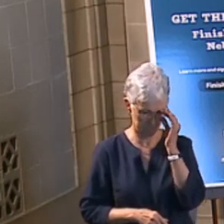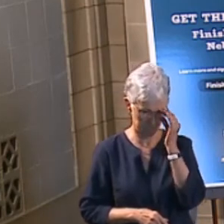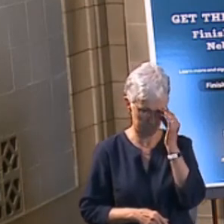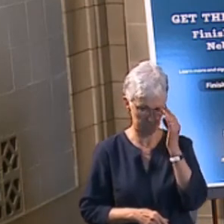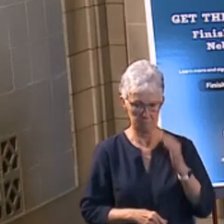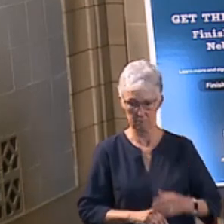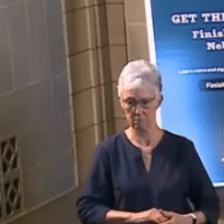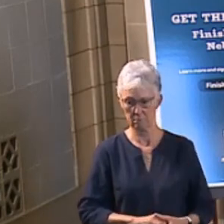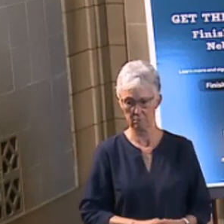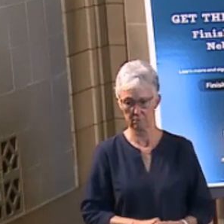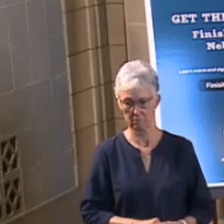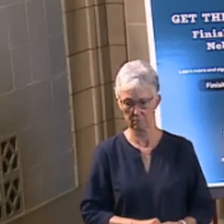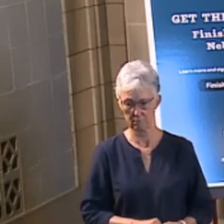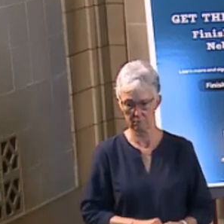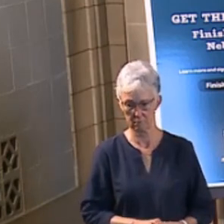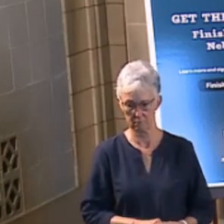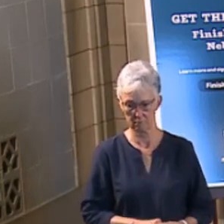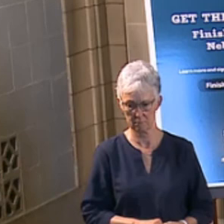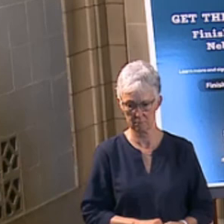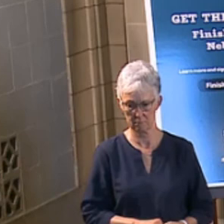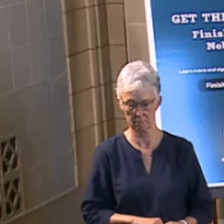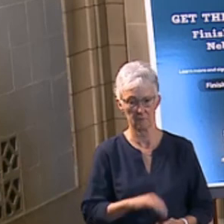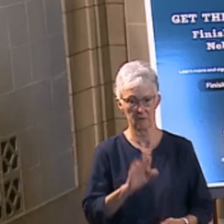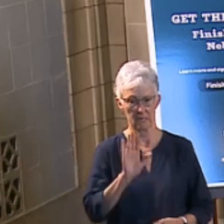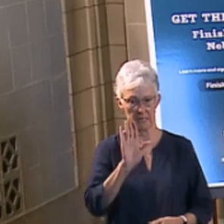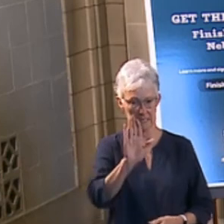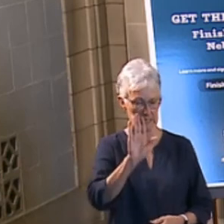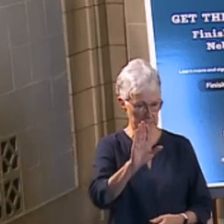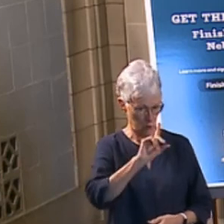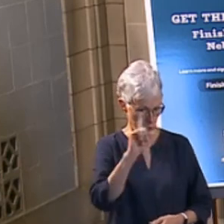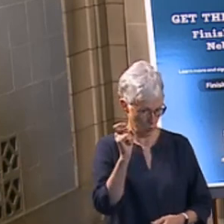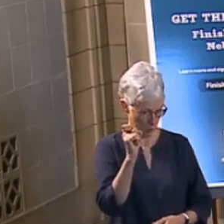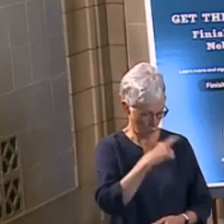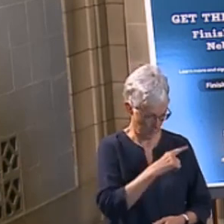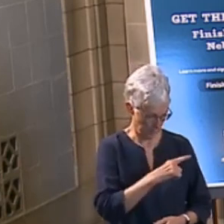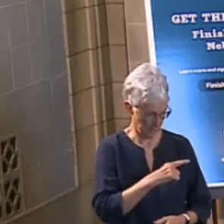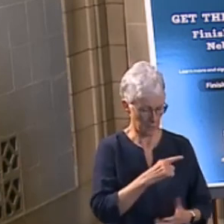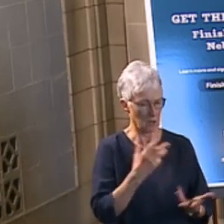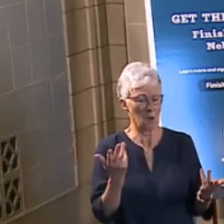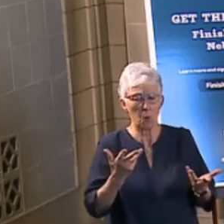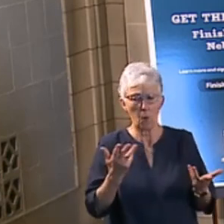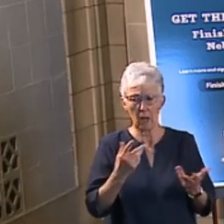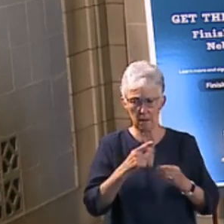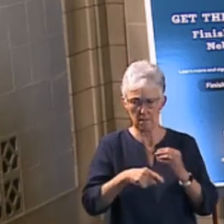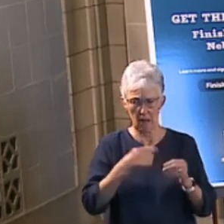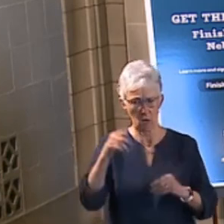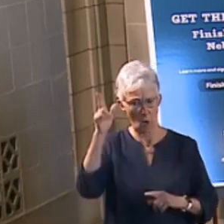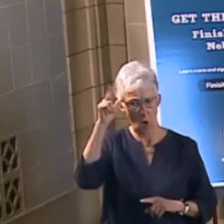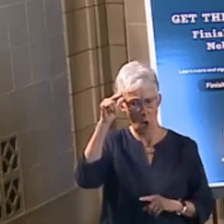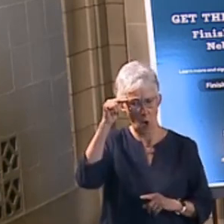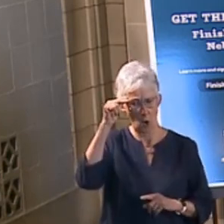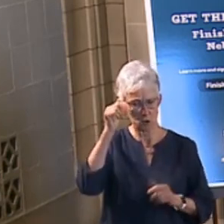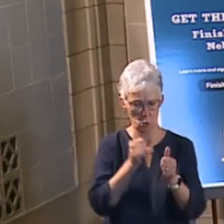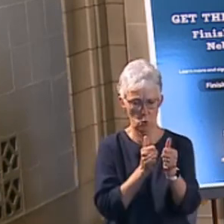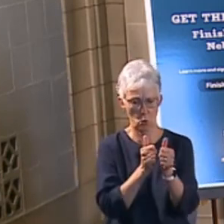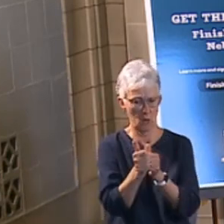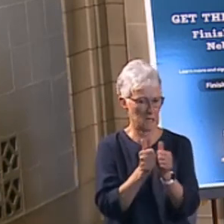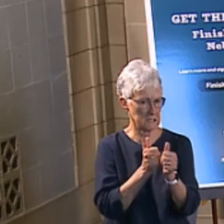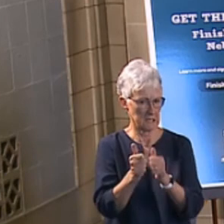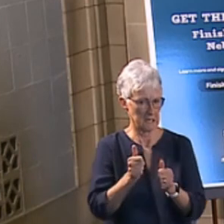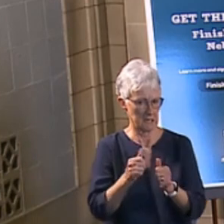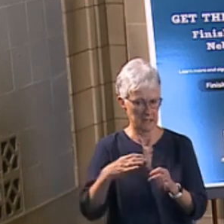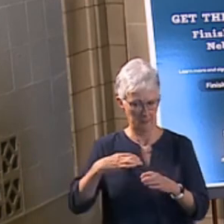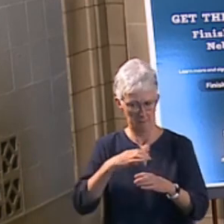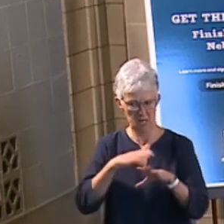So the question was, what about the Horse Racing Commission meeting and what kind of guidelines need to be